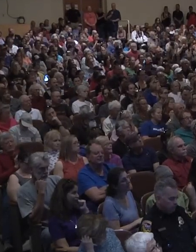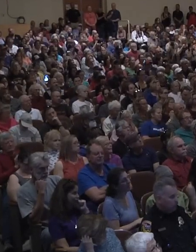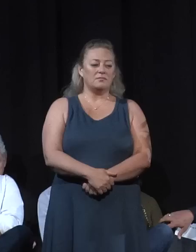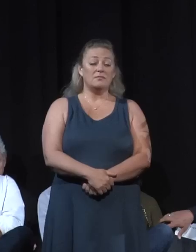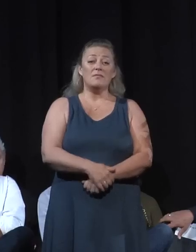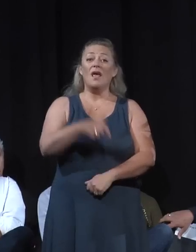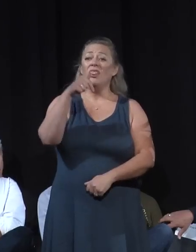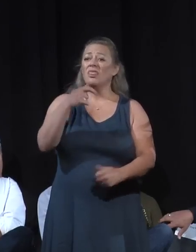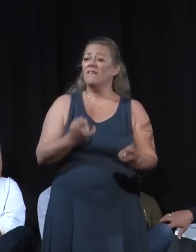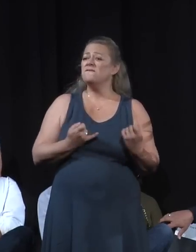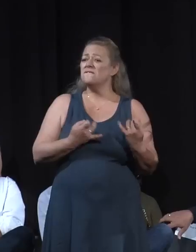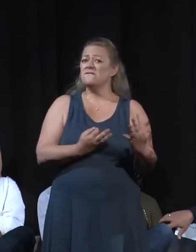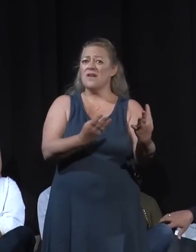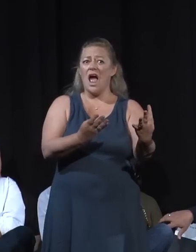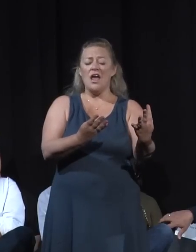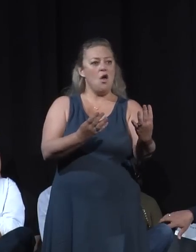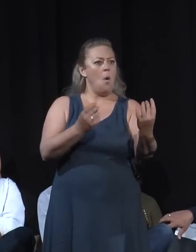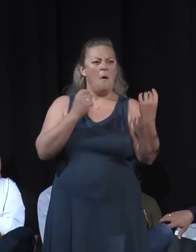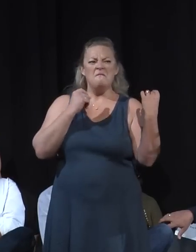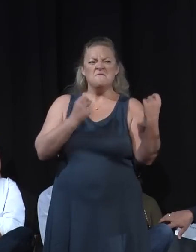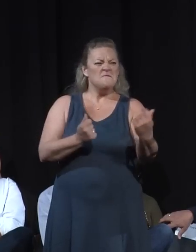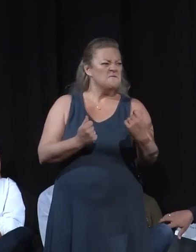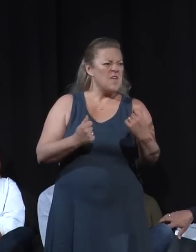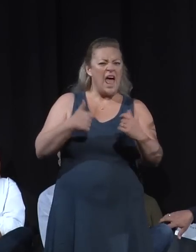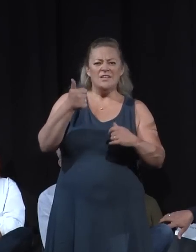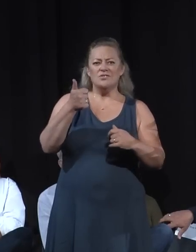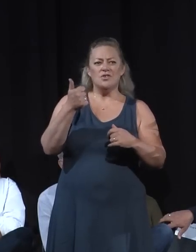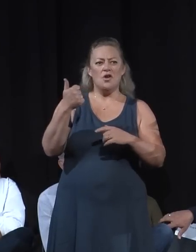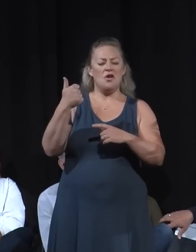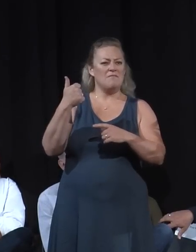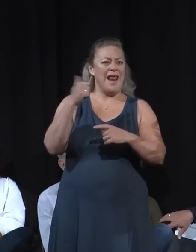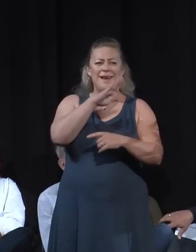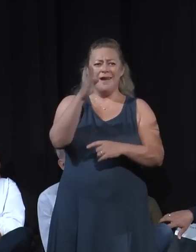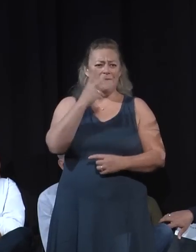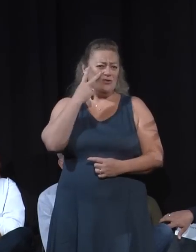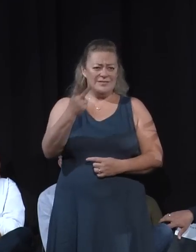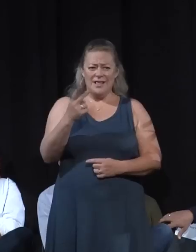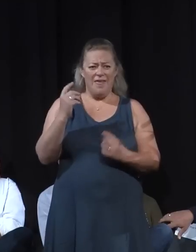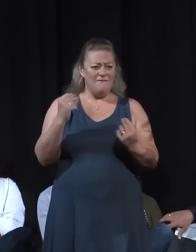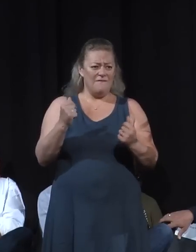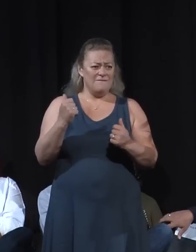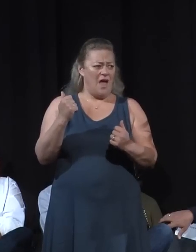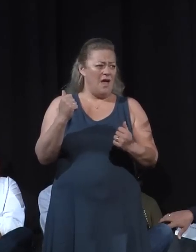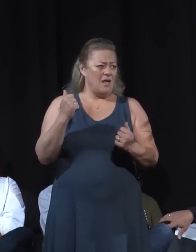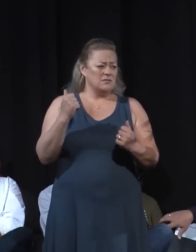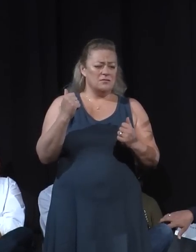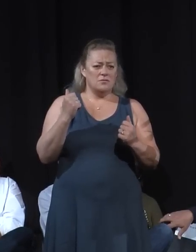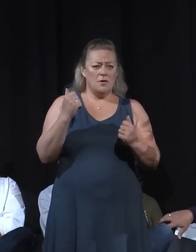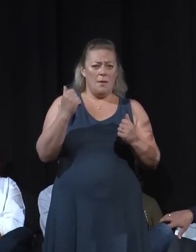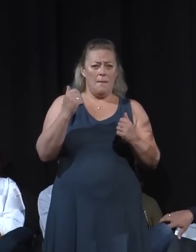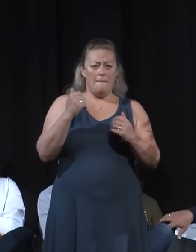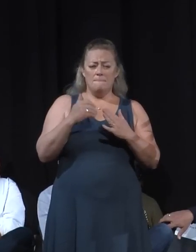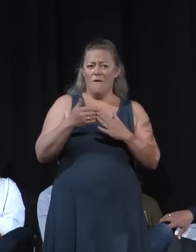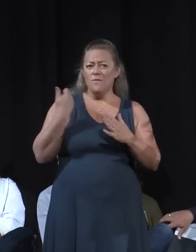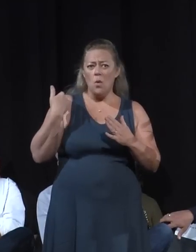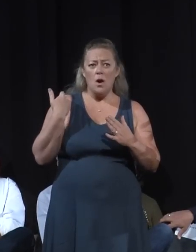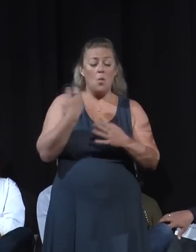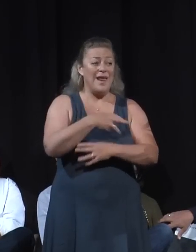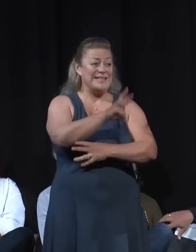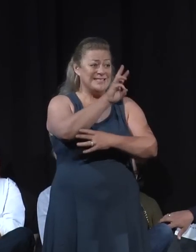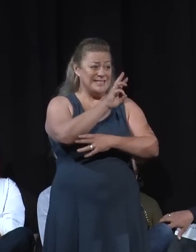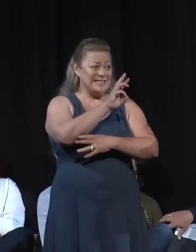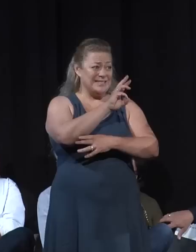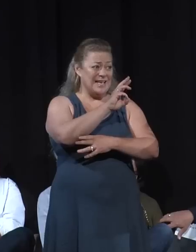This fire came through at rates that we have never seen before. We are a city fire department of six fire stations. And those six fire